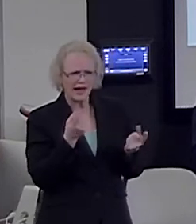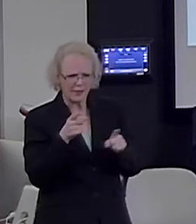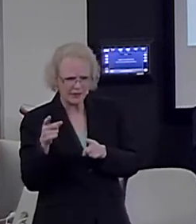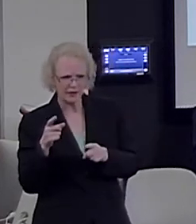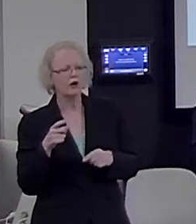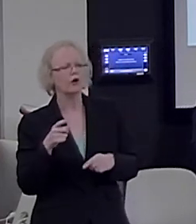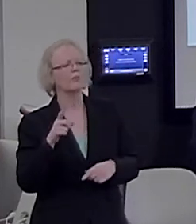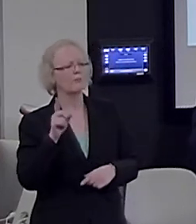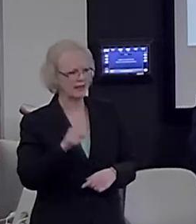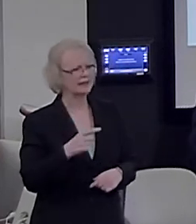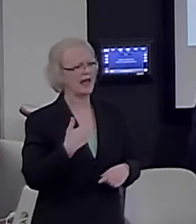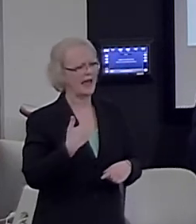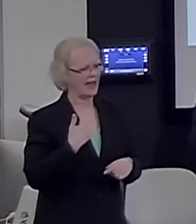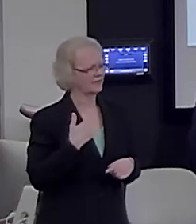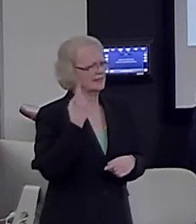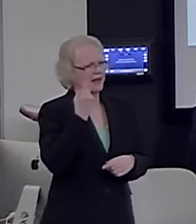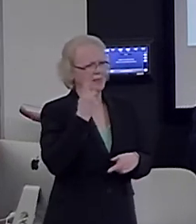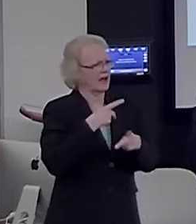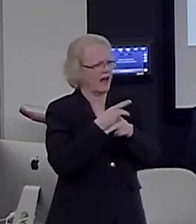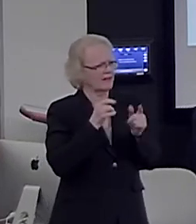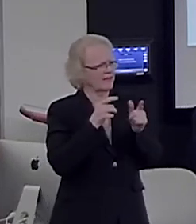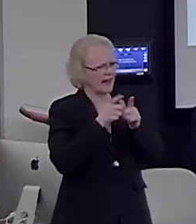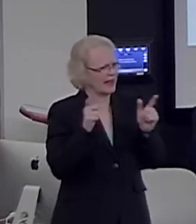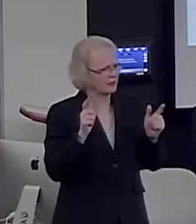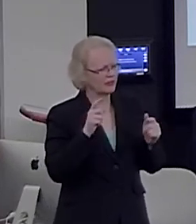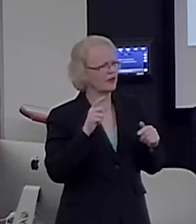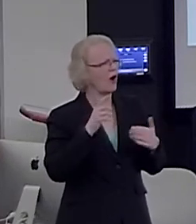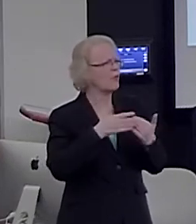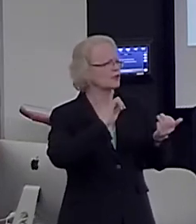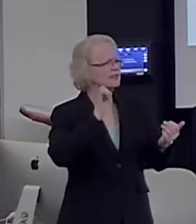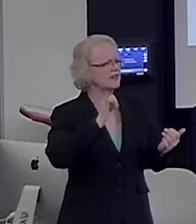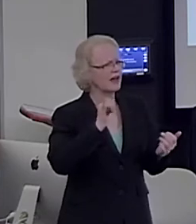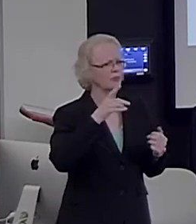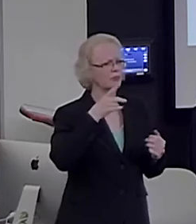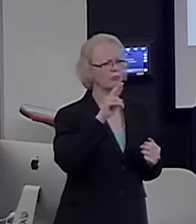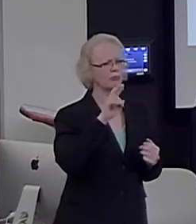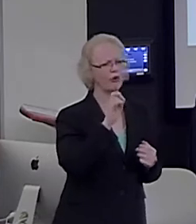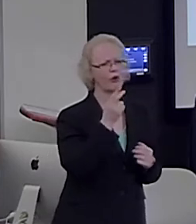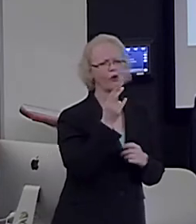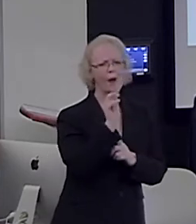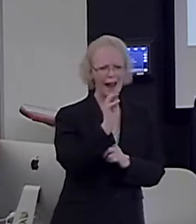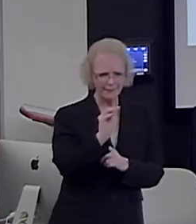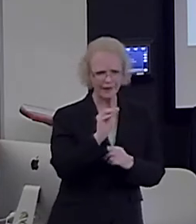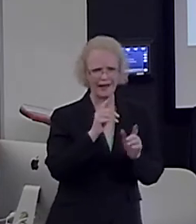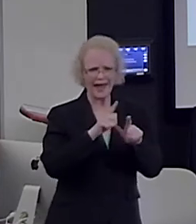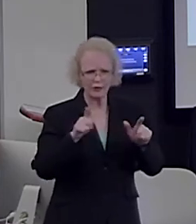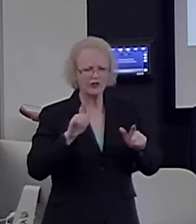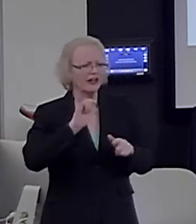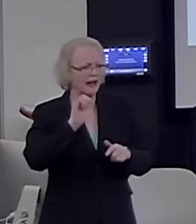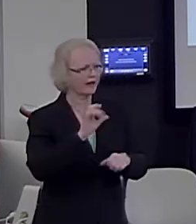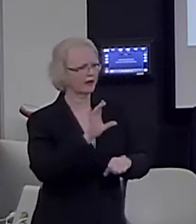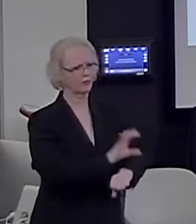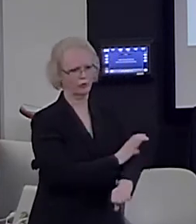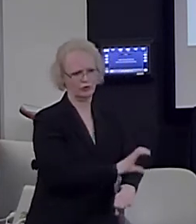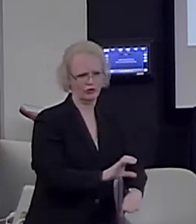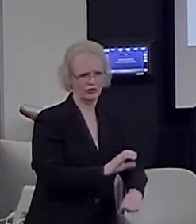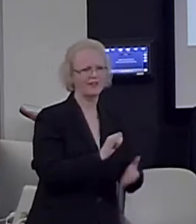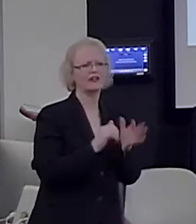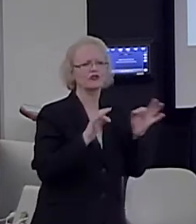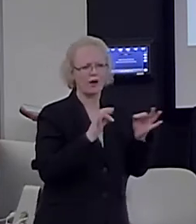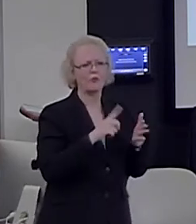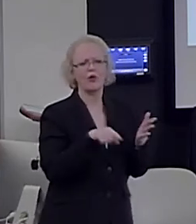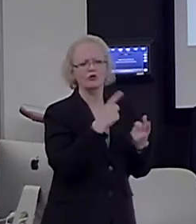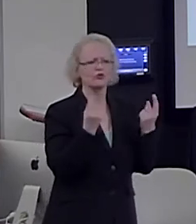of language. There is a sort of implicit programming language, like a computer, that describes what you are doing. You are repeating a